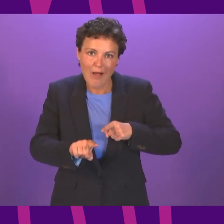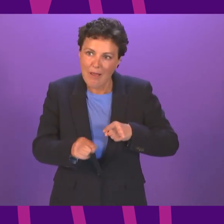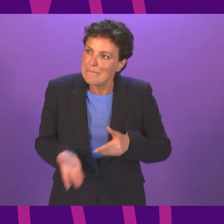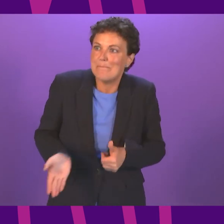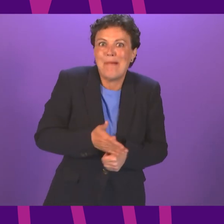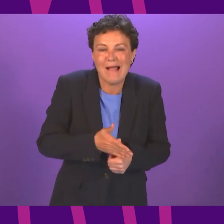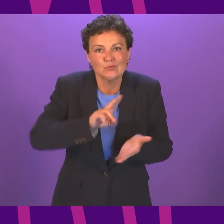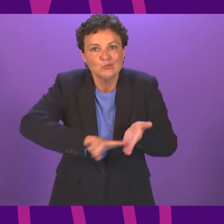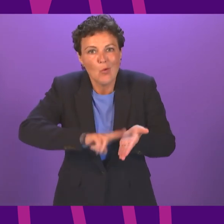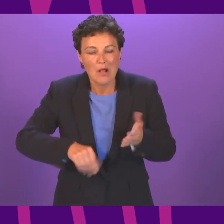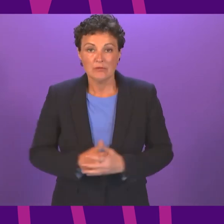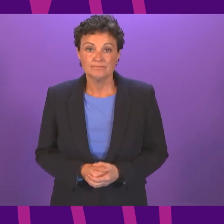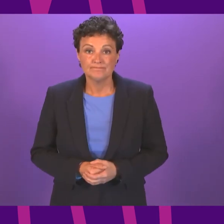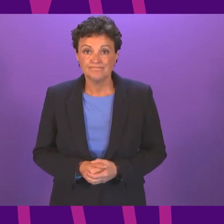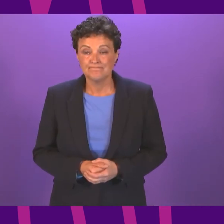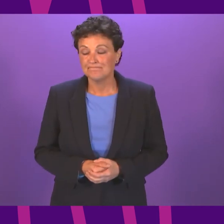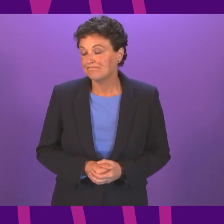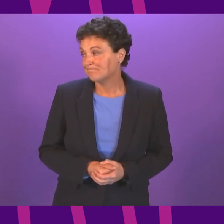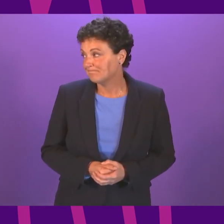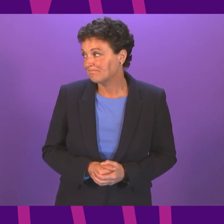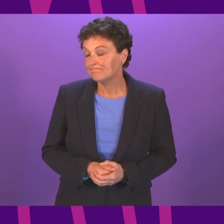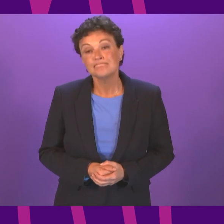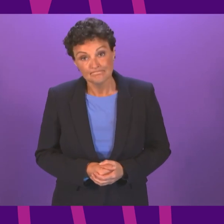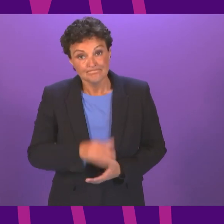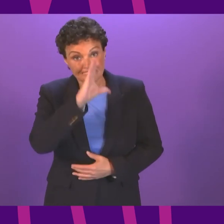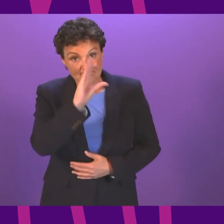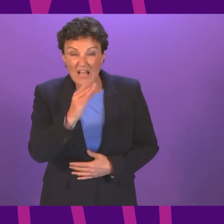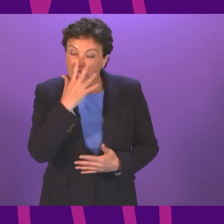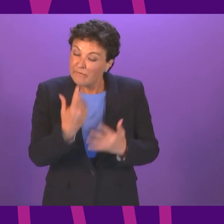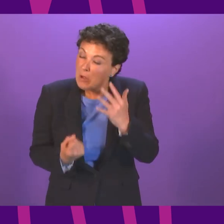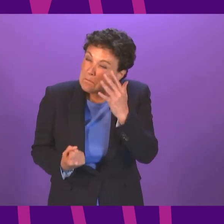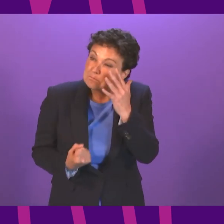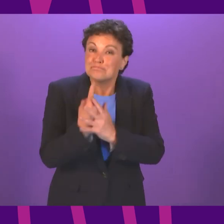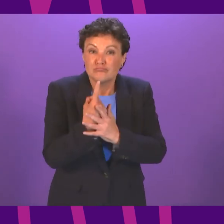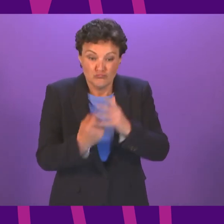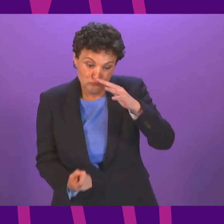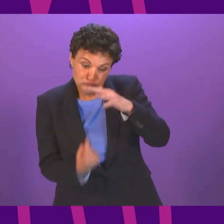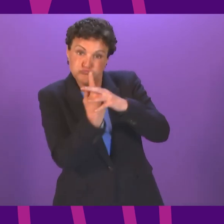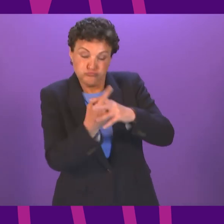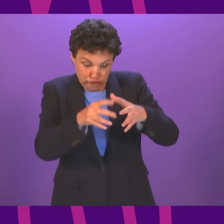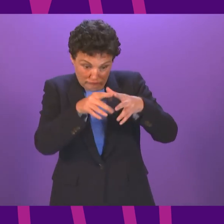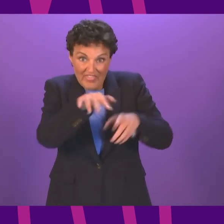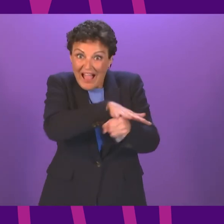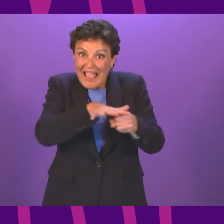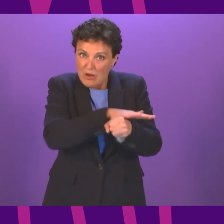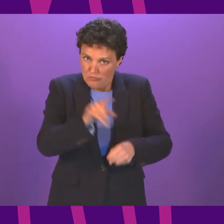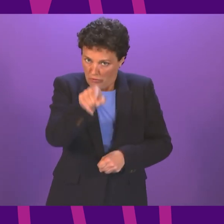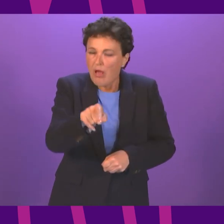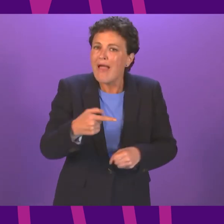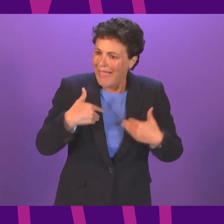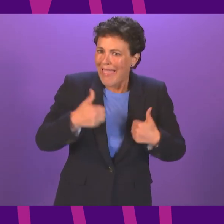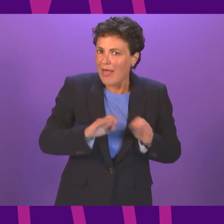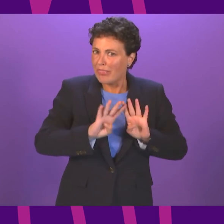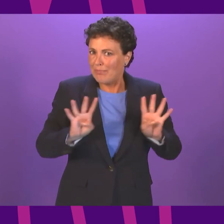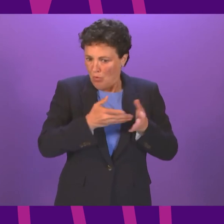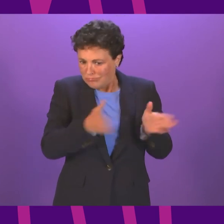First Minister. In the event of an outbreak, local authorities and health boards have a very broad range of testing interventions that are available to them